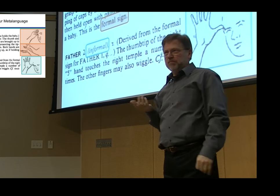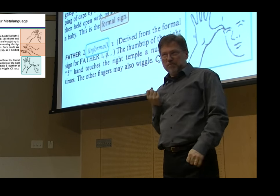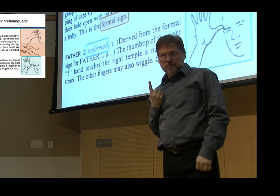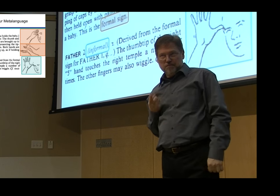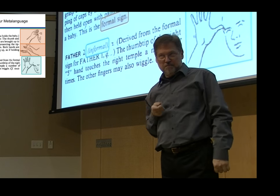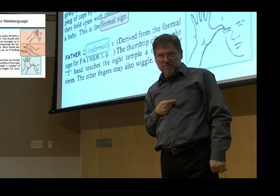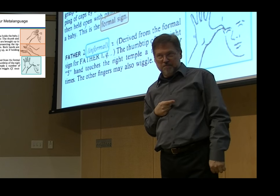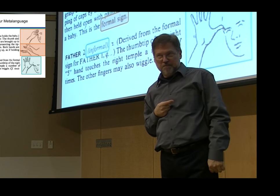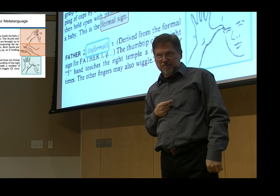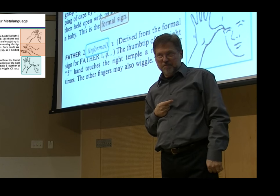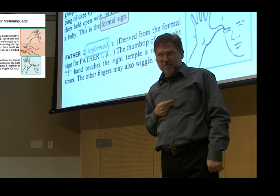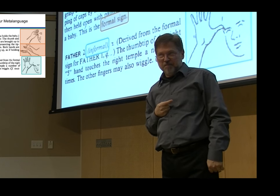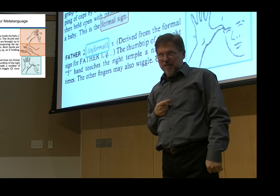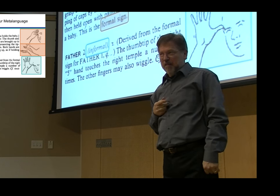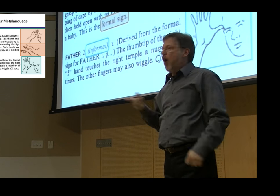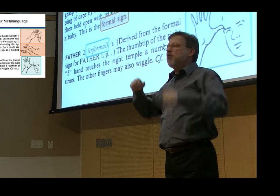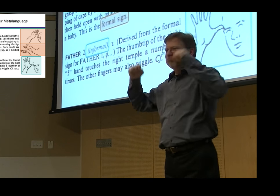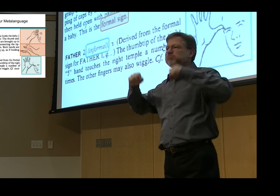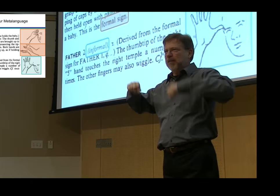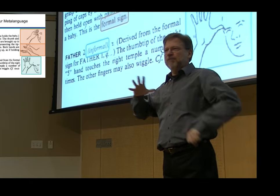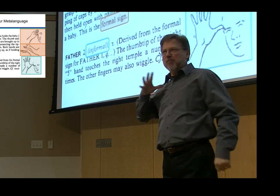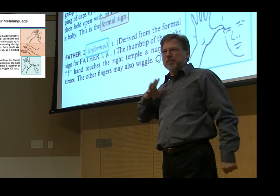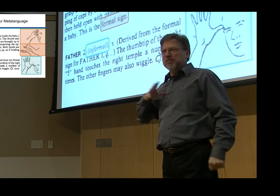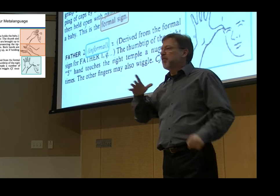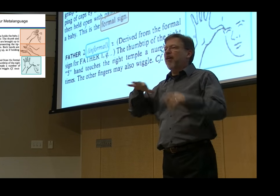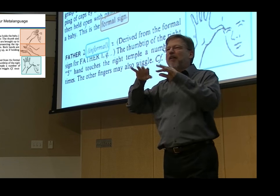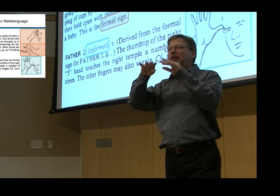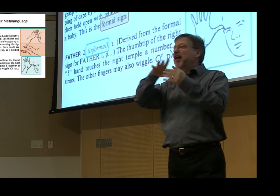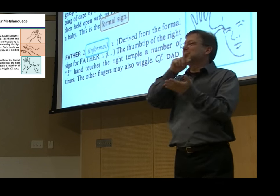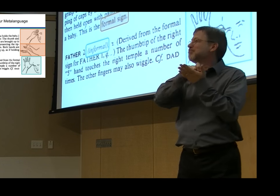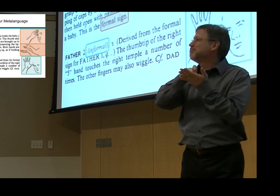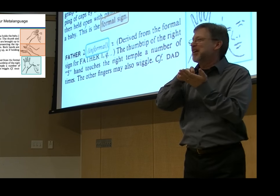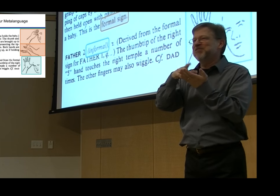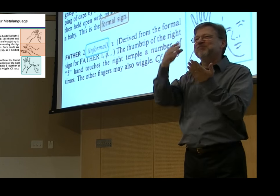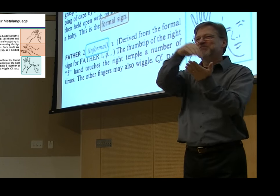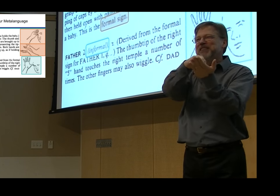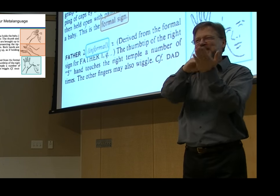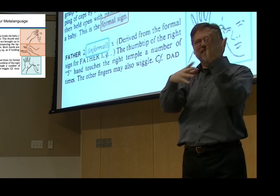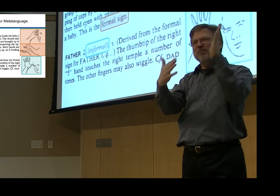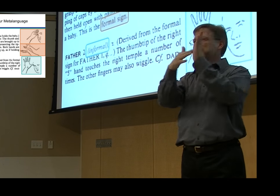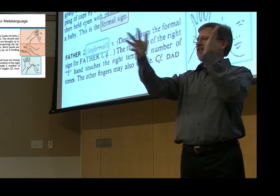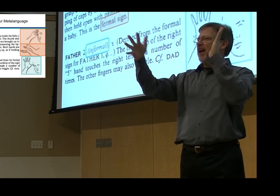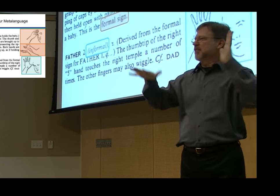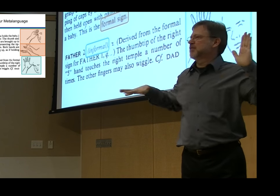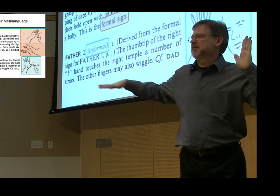discuss, oh, well, yeah, and they see the formal version, they may say, oh, well, yeah, that's the formal version.